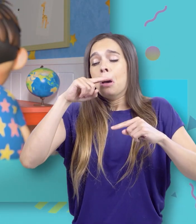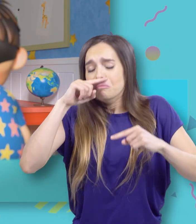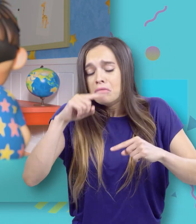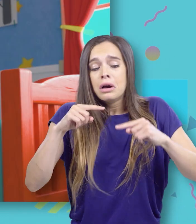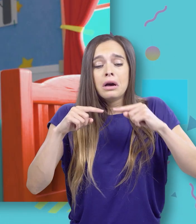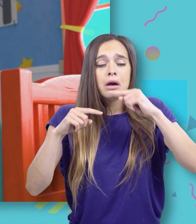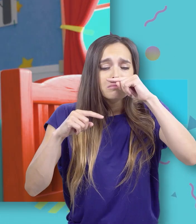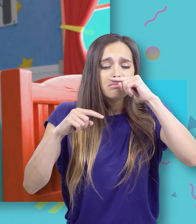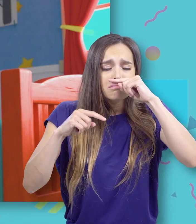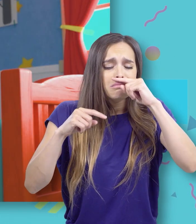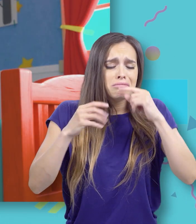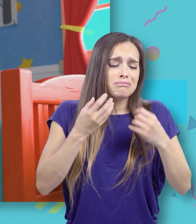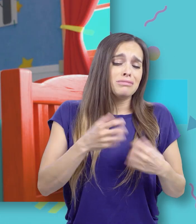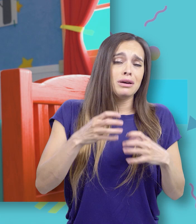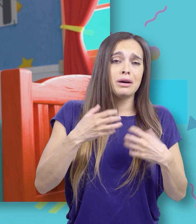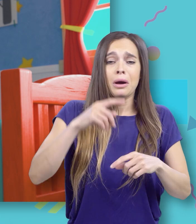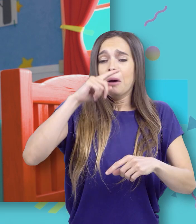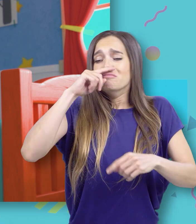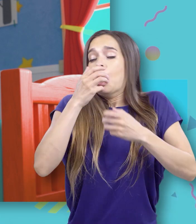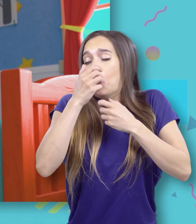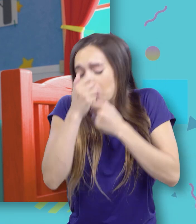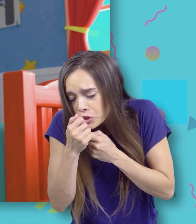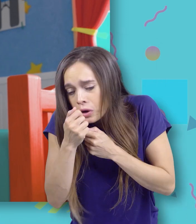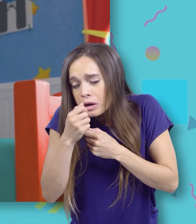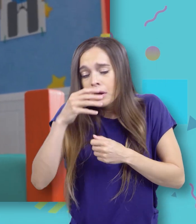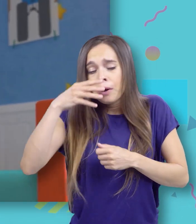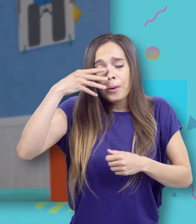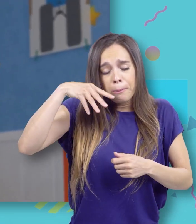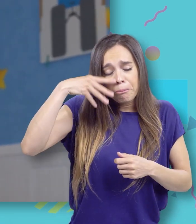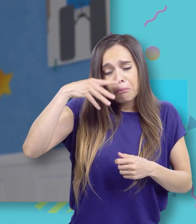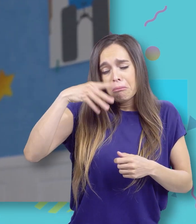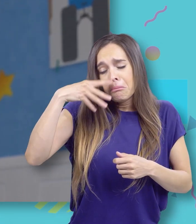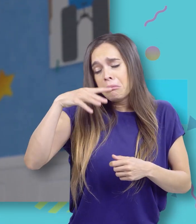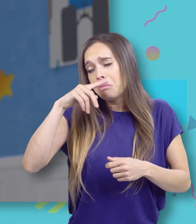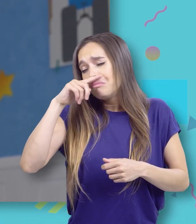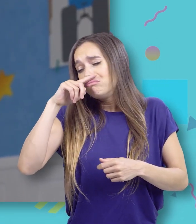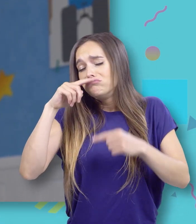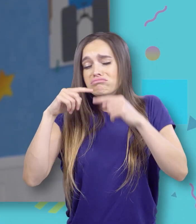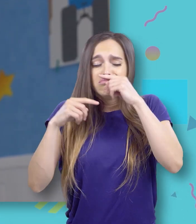Go away sneezes, go away Sneezes, go away